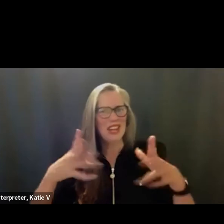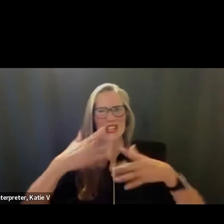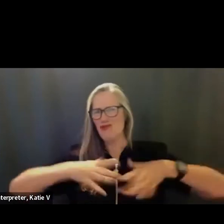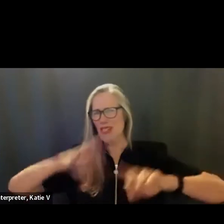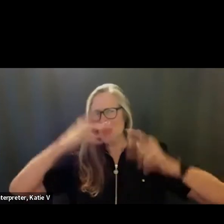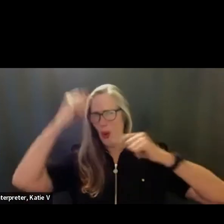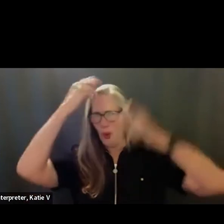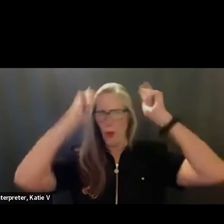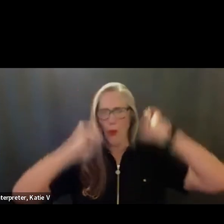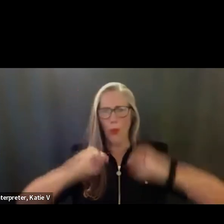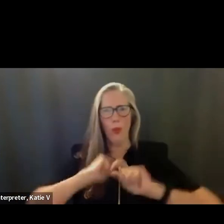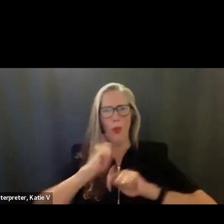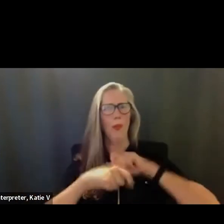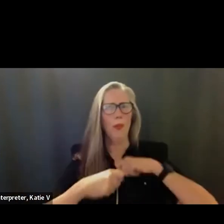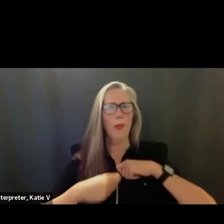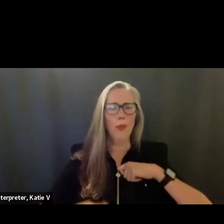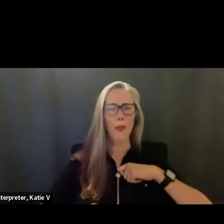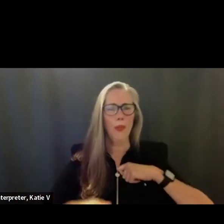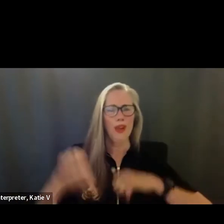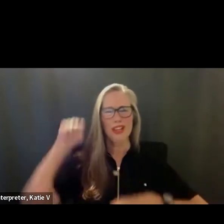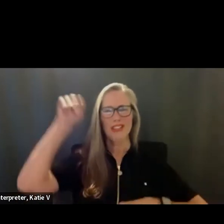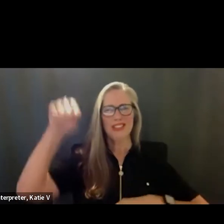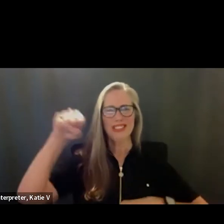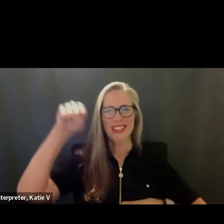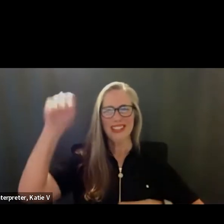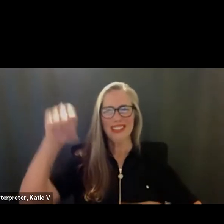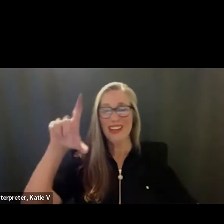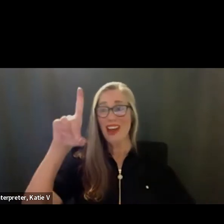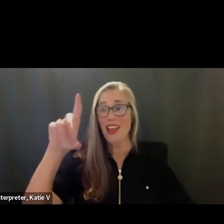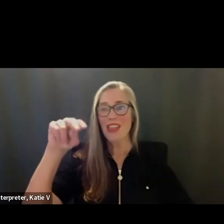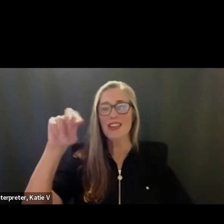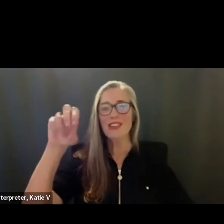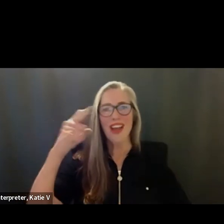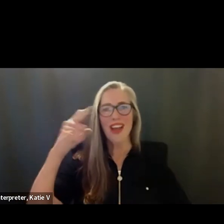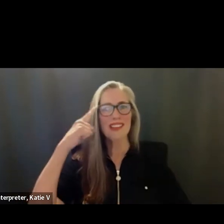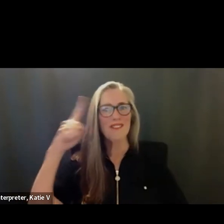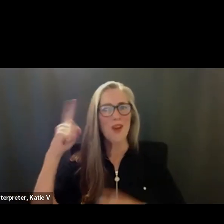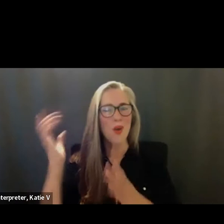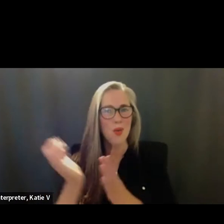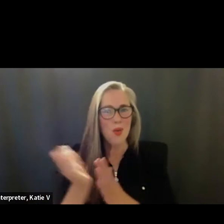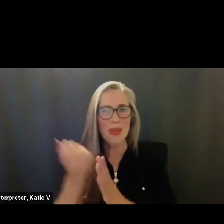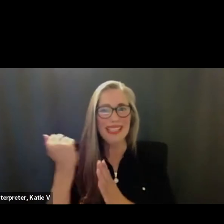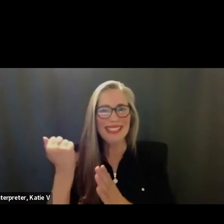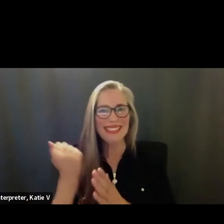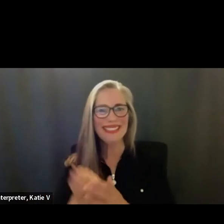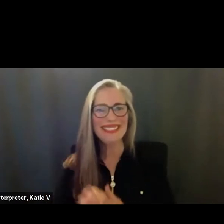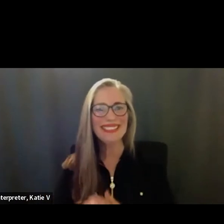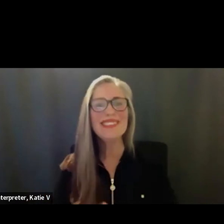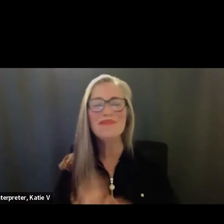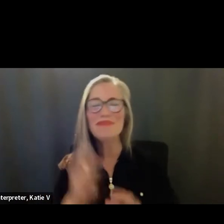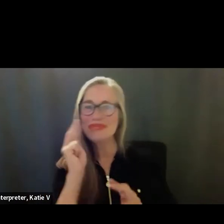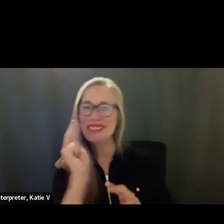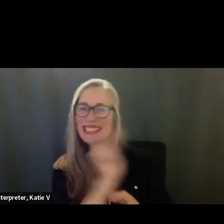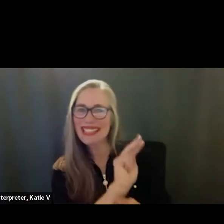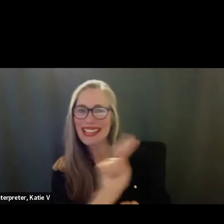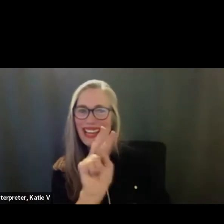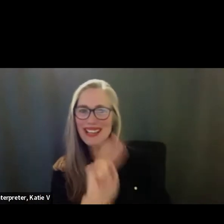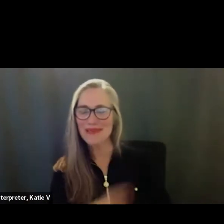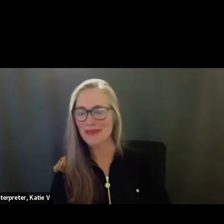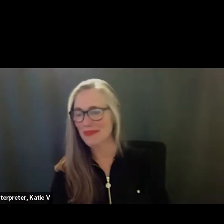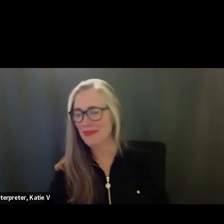and cheer our Dons football team on to a big win. There they are. Next slide.